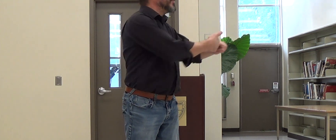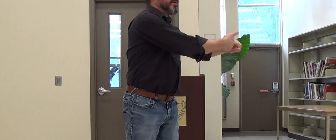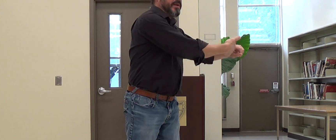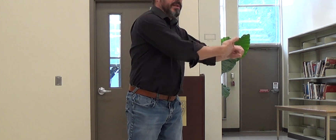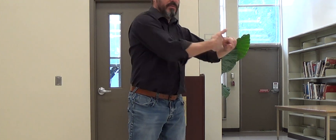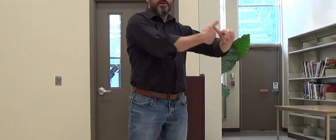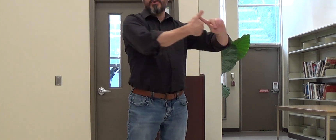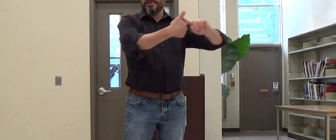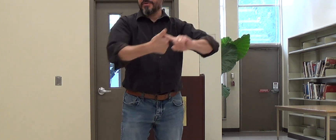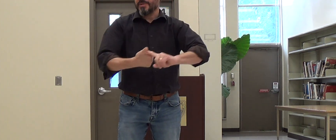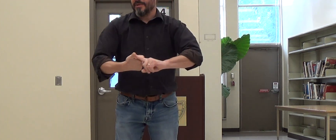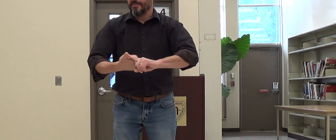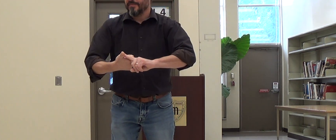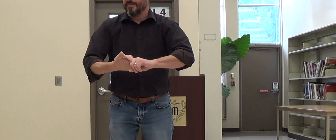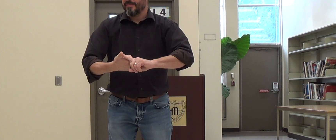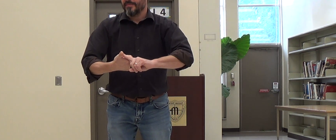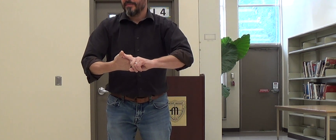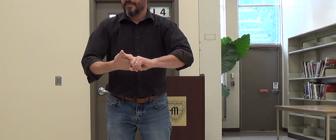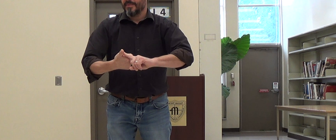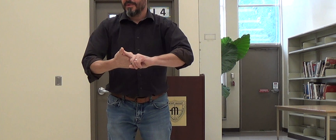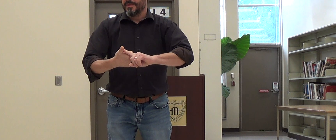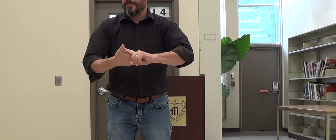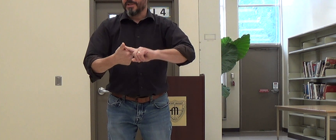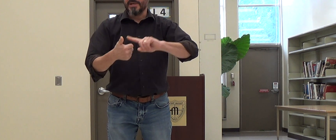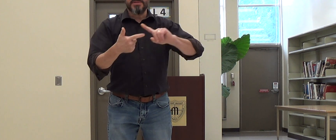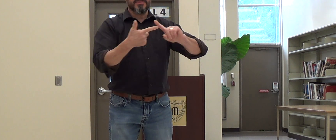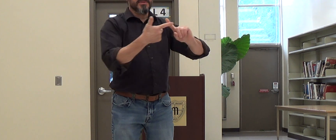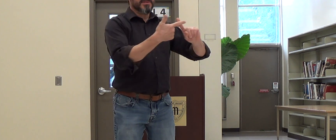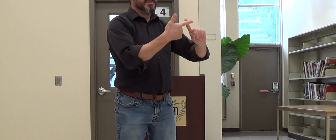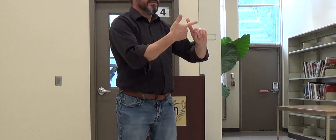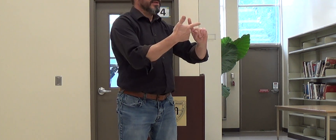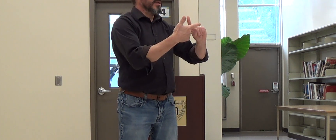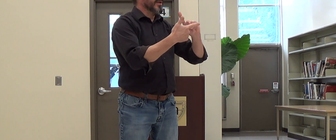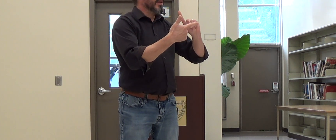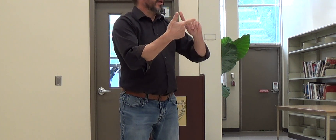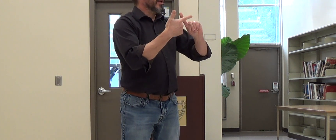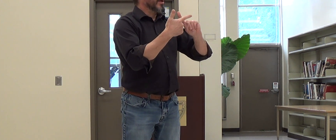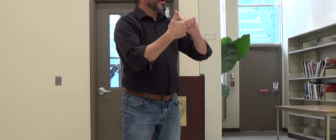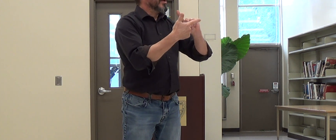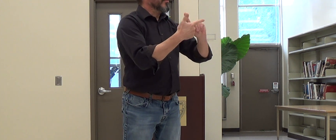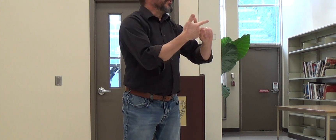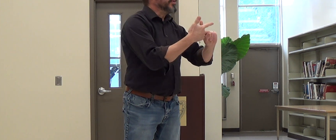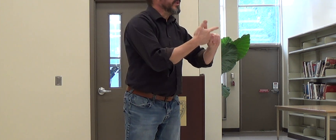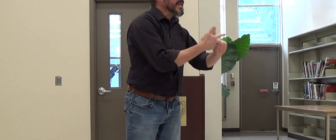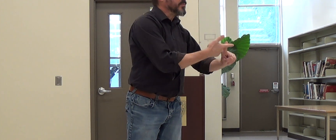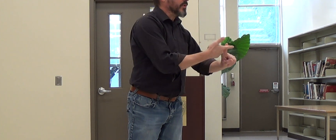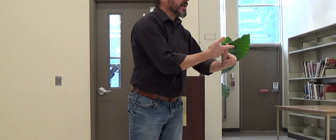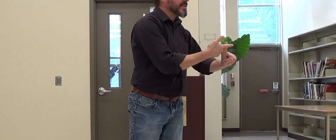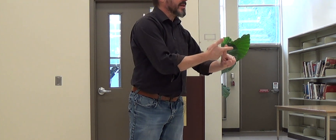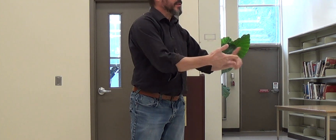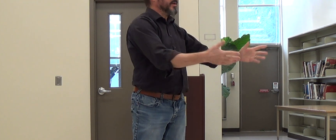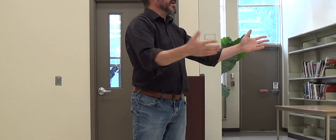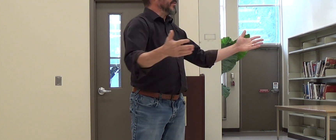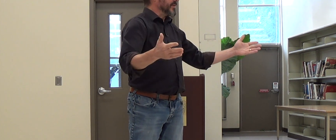motivated. They were more interested. But some students would do less work because they thought they already knew it.